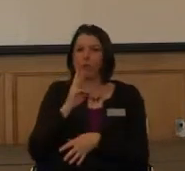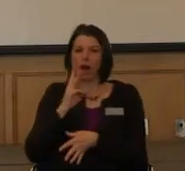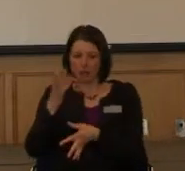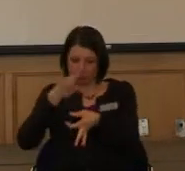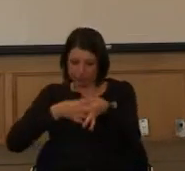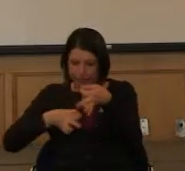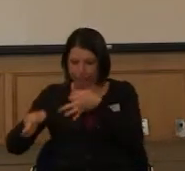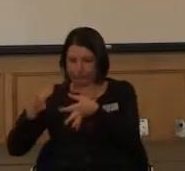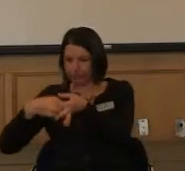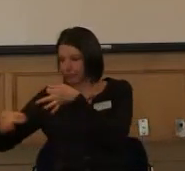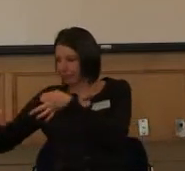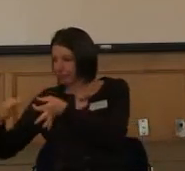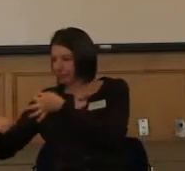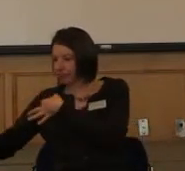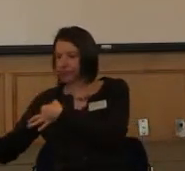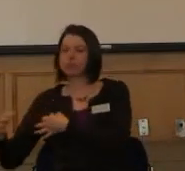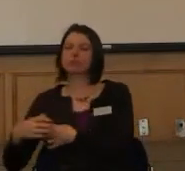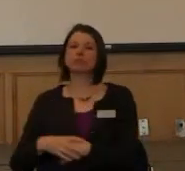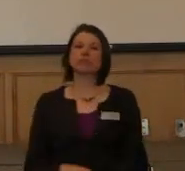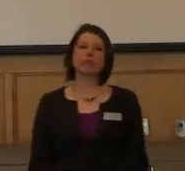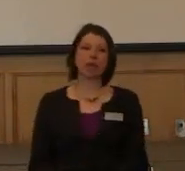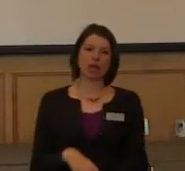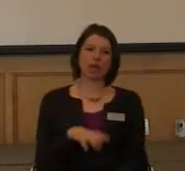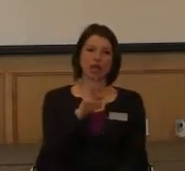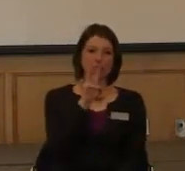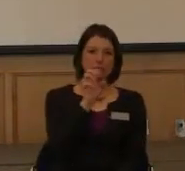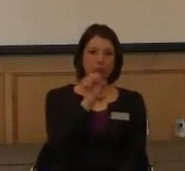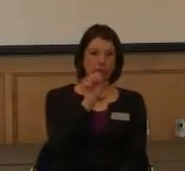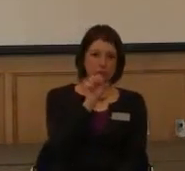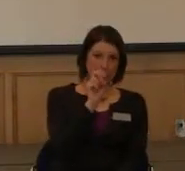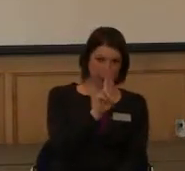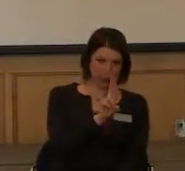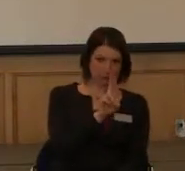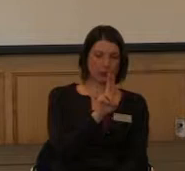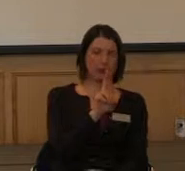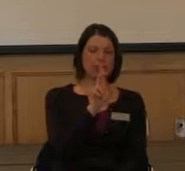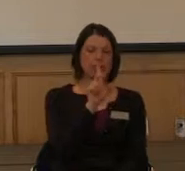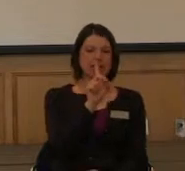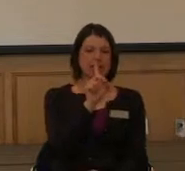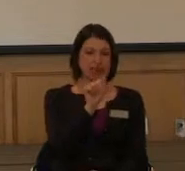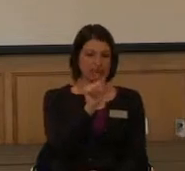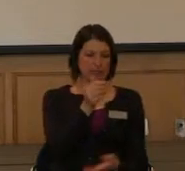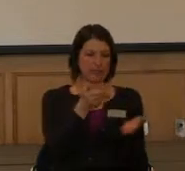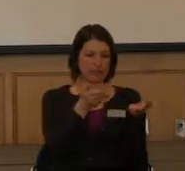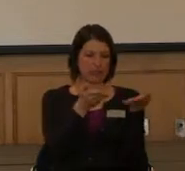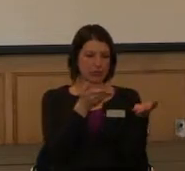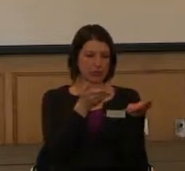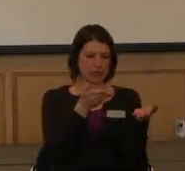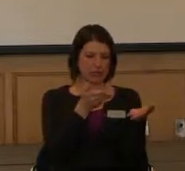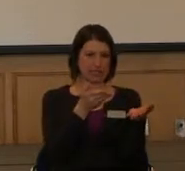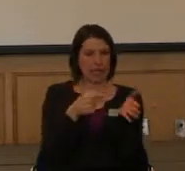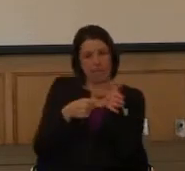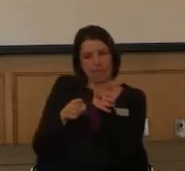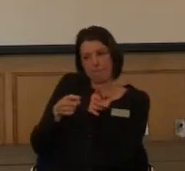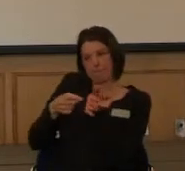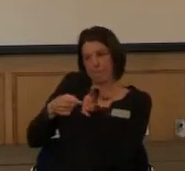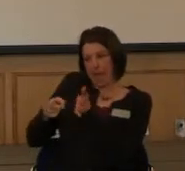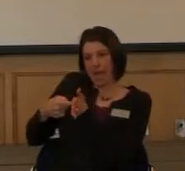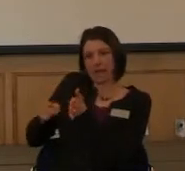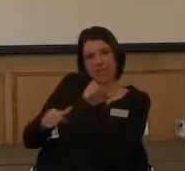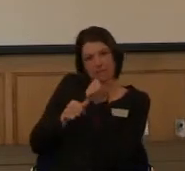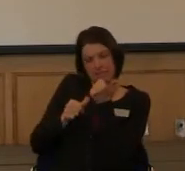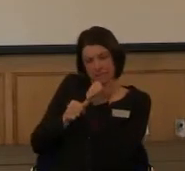And WSU Disability Services actually helped me with that. They actually paid my assistants an hourly